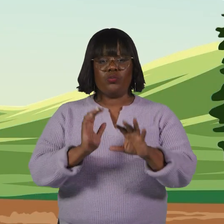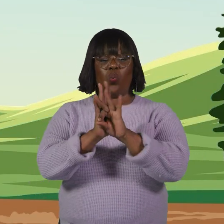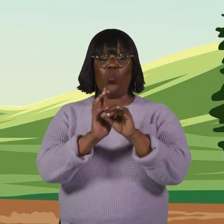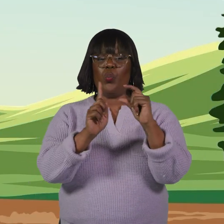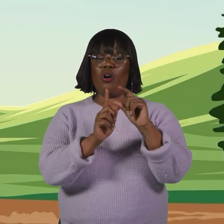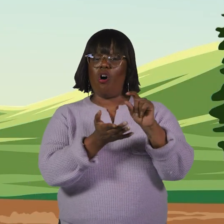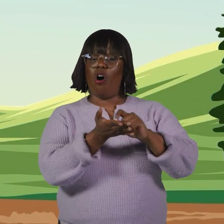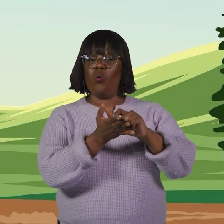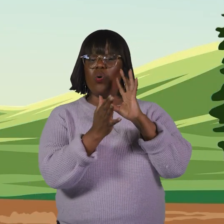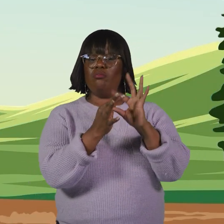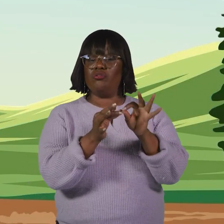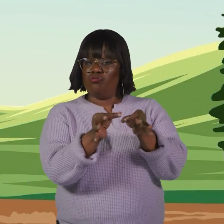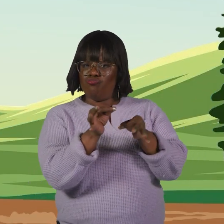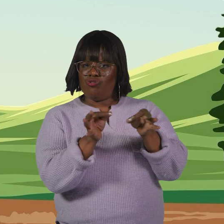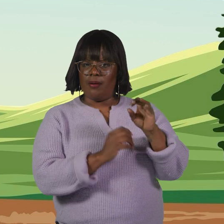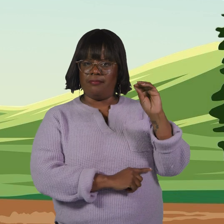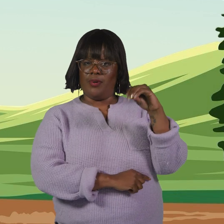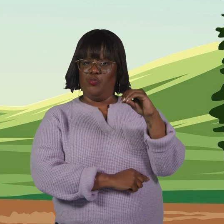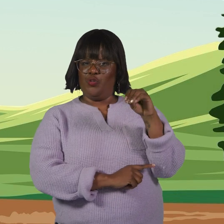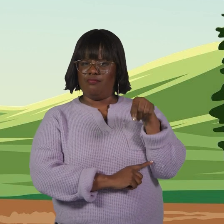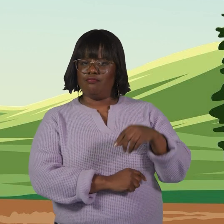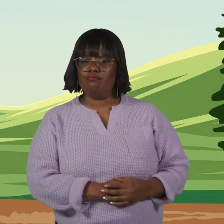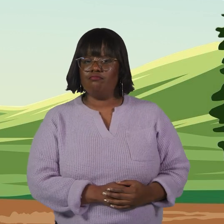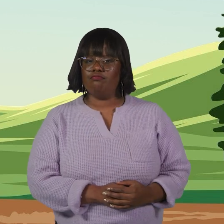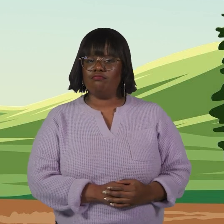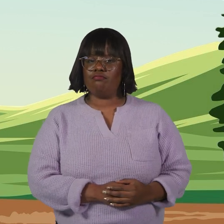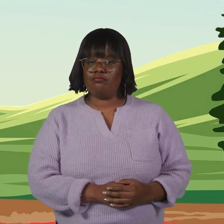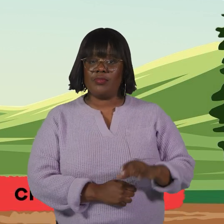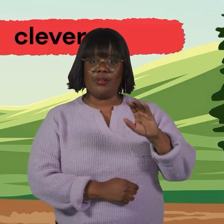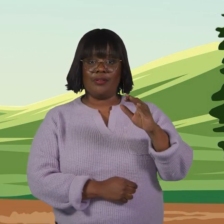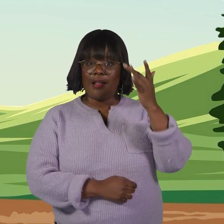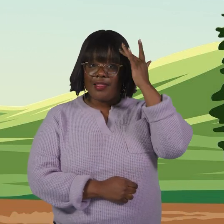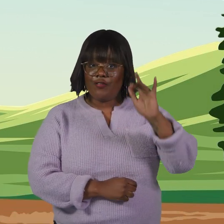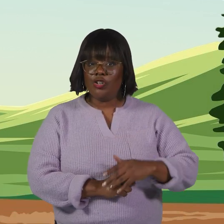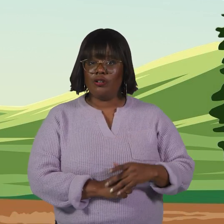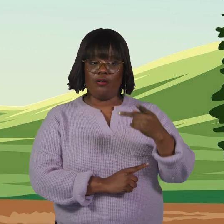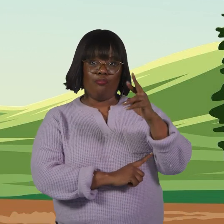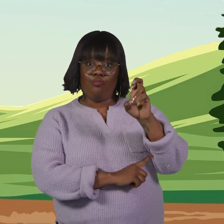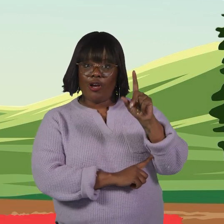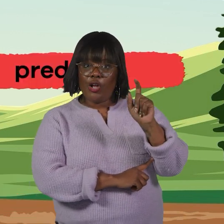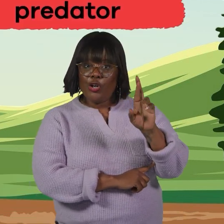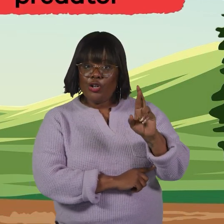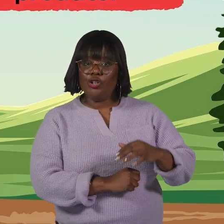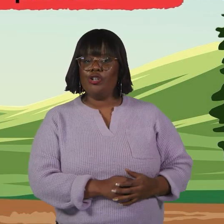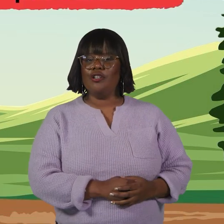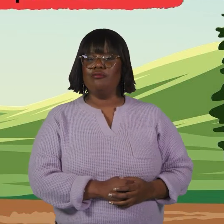Choose the word the author would say least describes the emu. A. Clever B. Predator